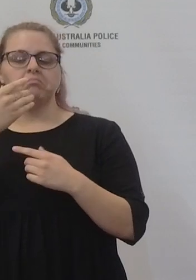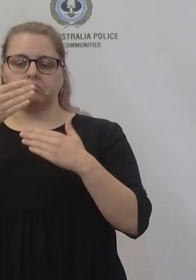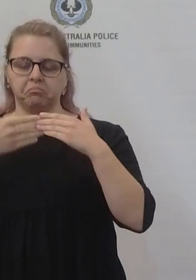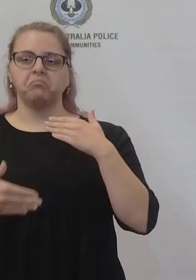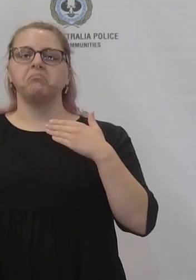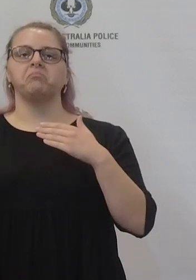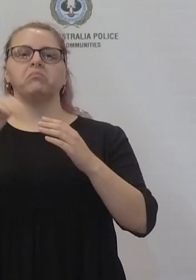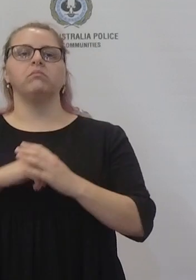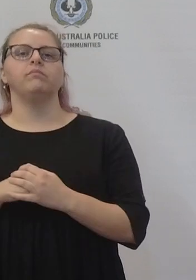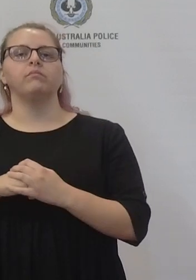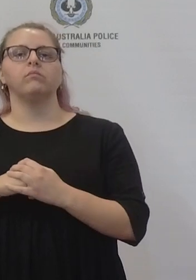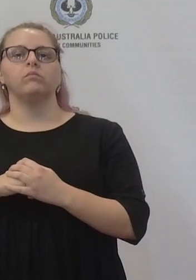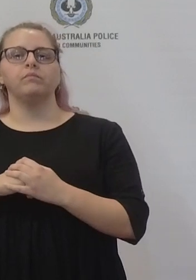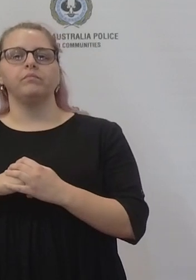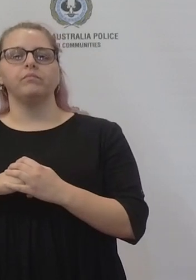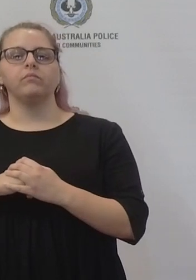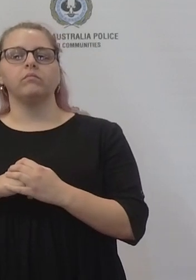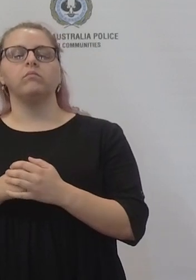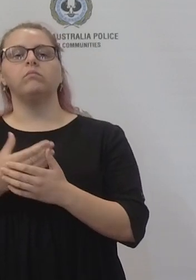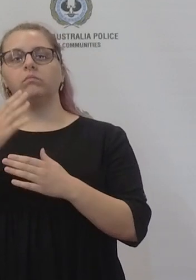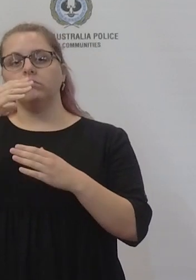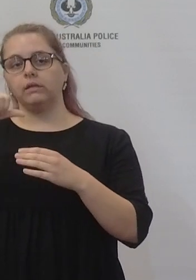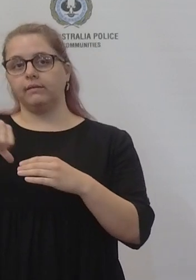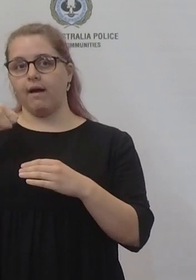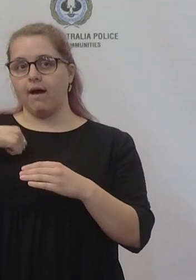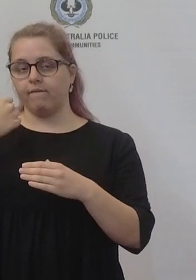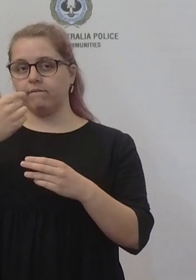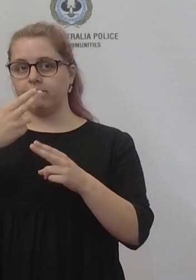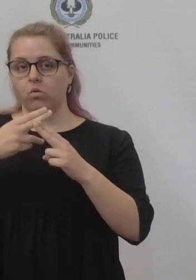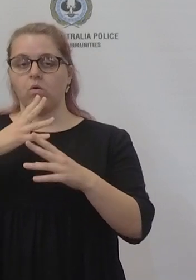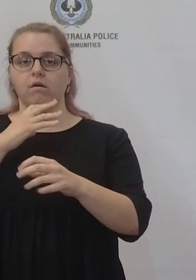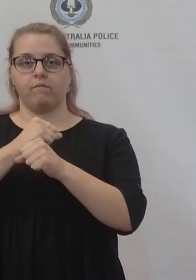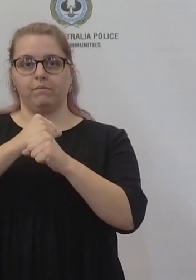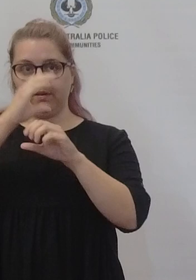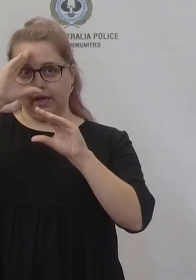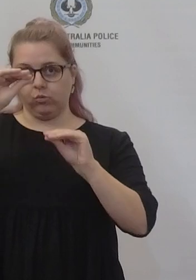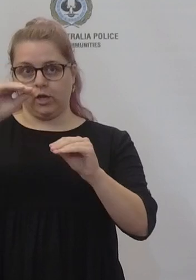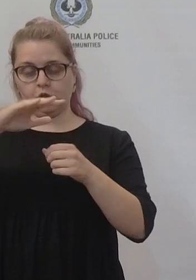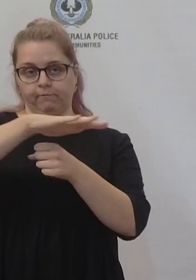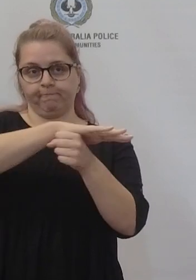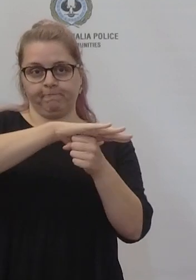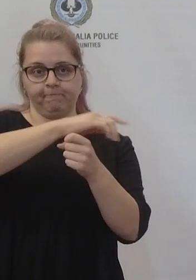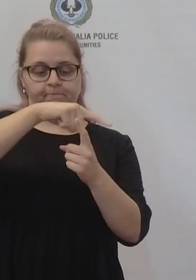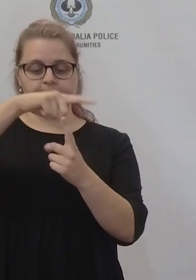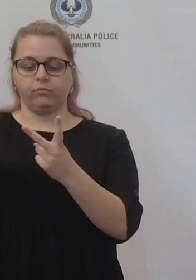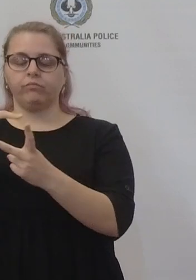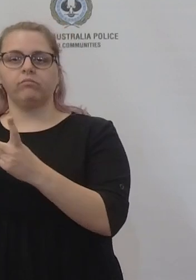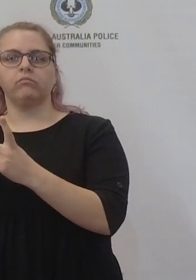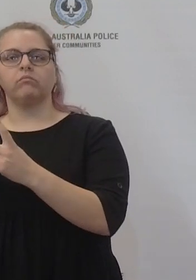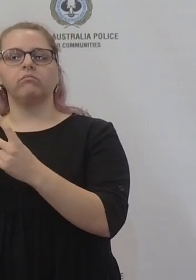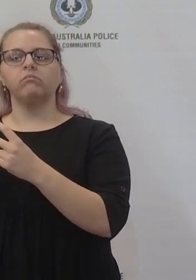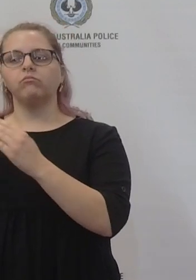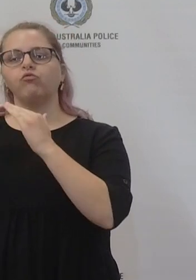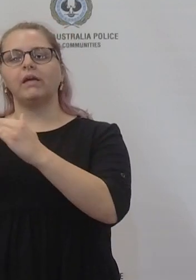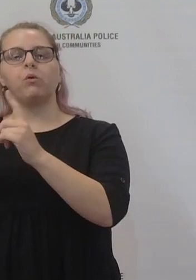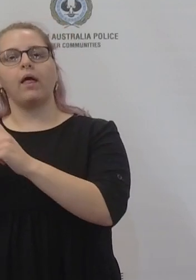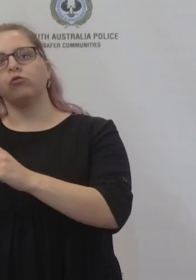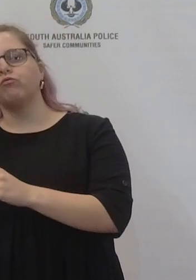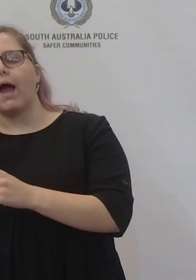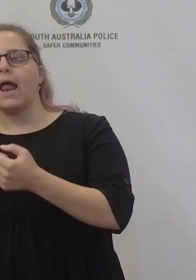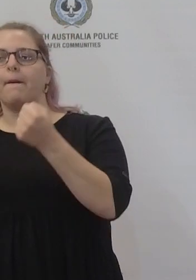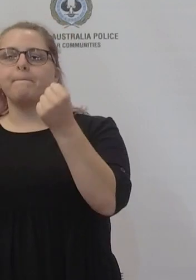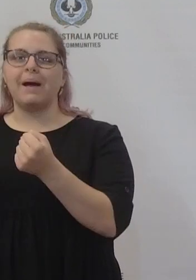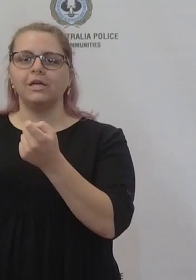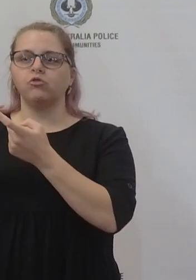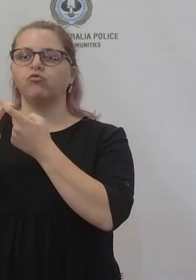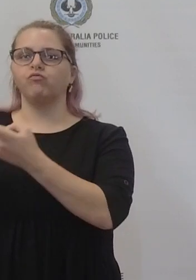mandate for education department or education sector and the passenger transport sector will